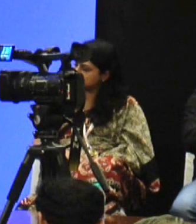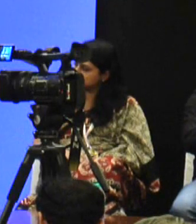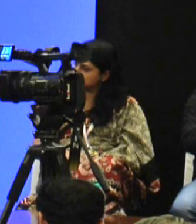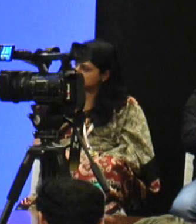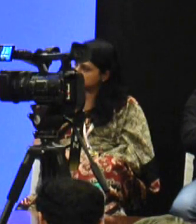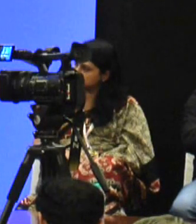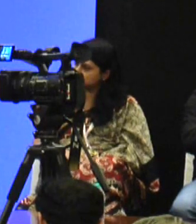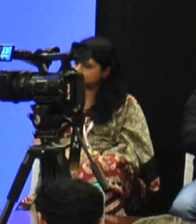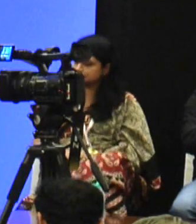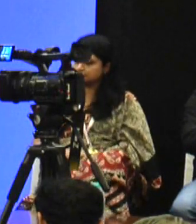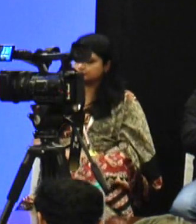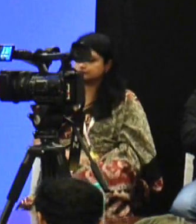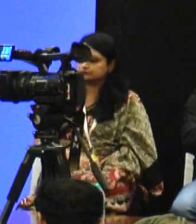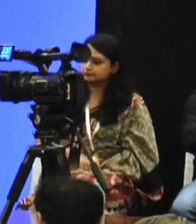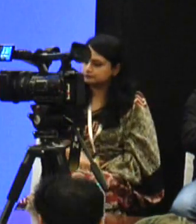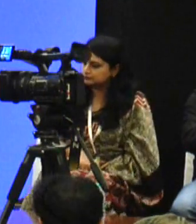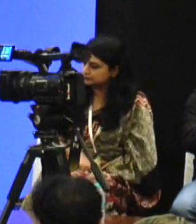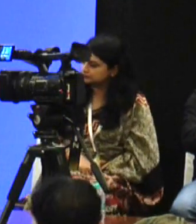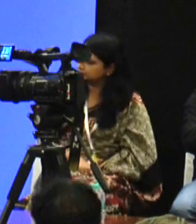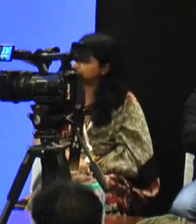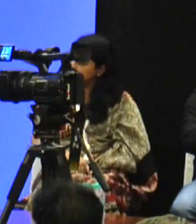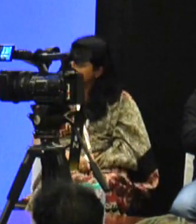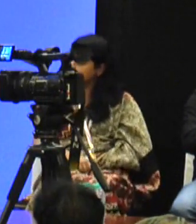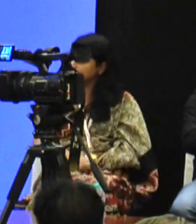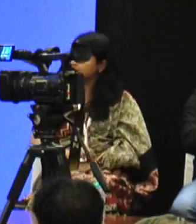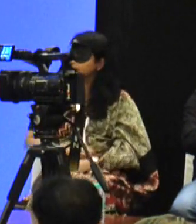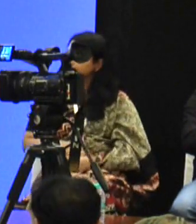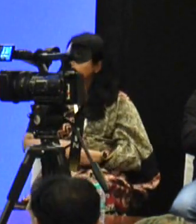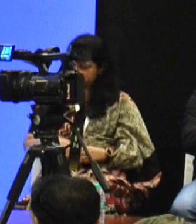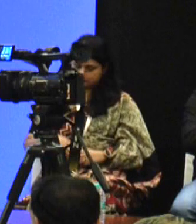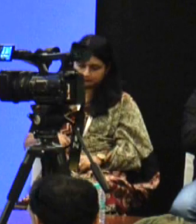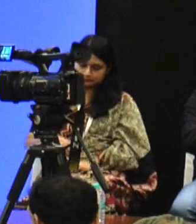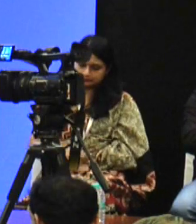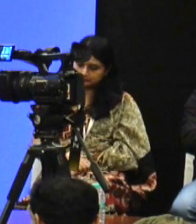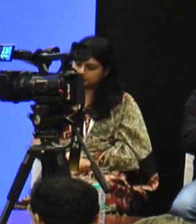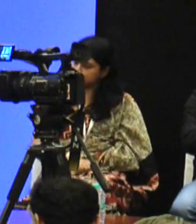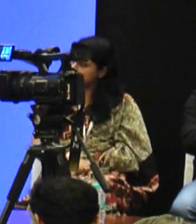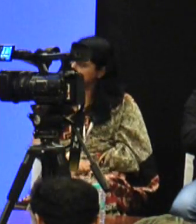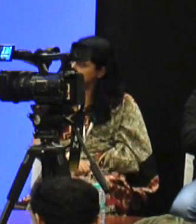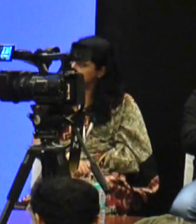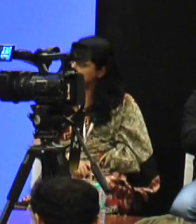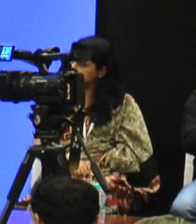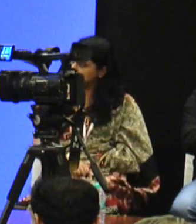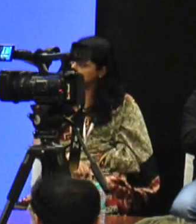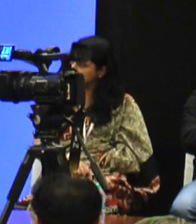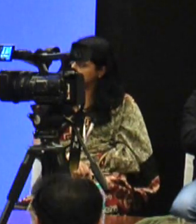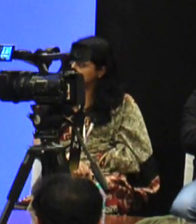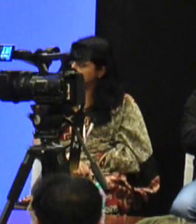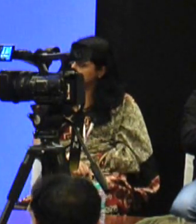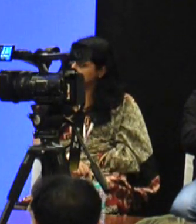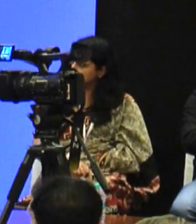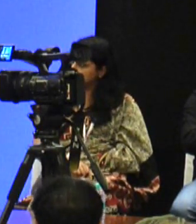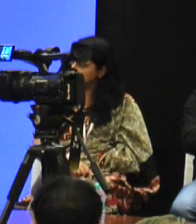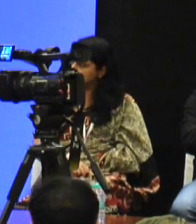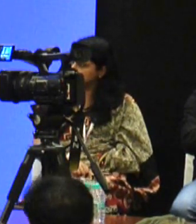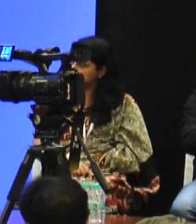times an organization's own employees could be people with invisible disabilities. And the London Stock Exchange